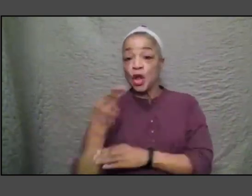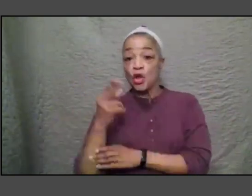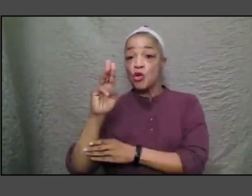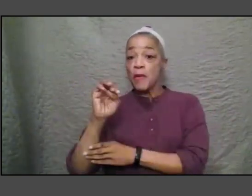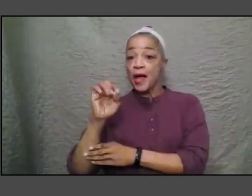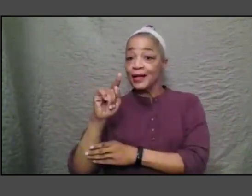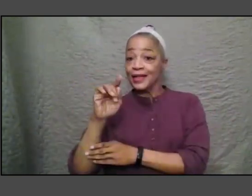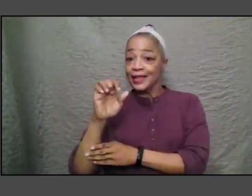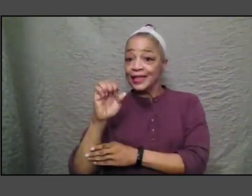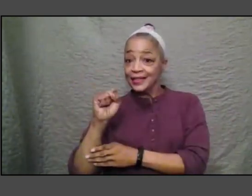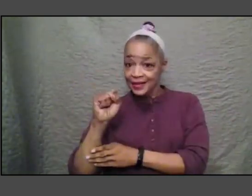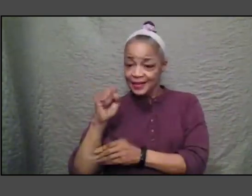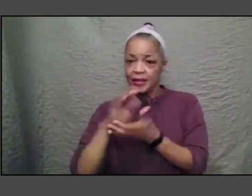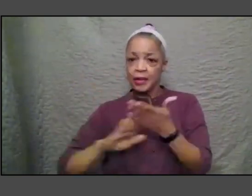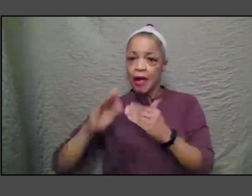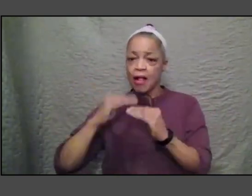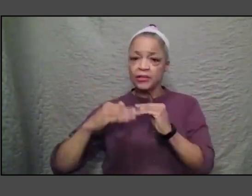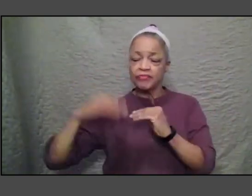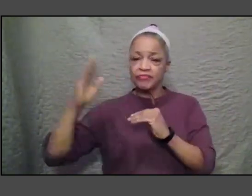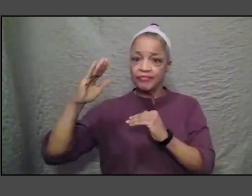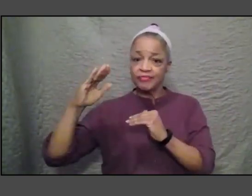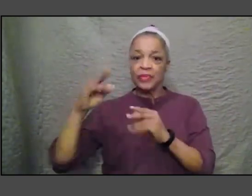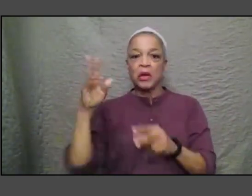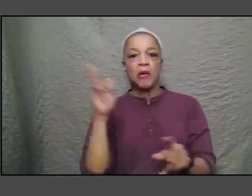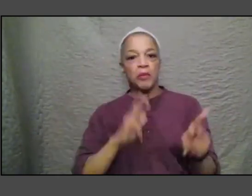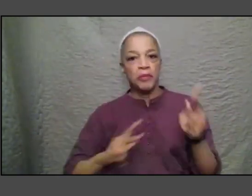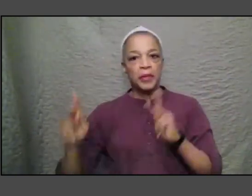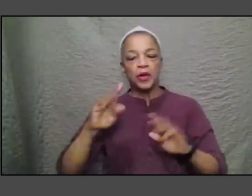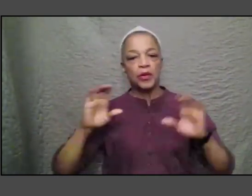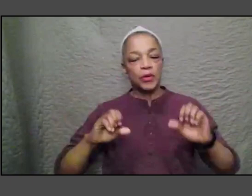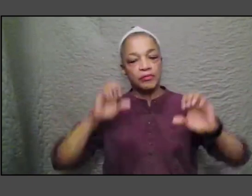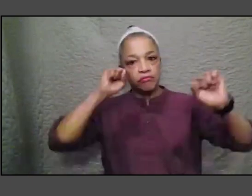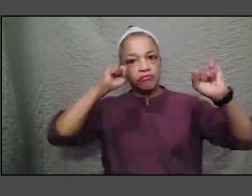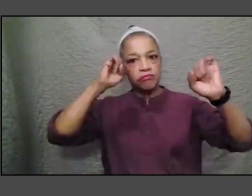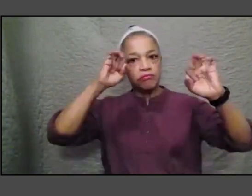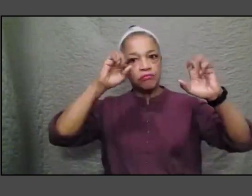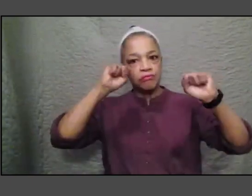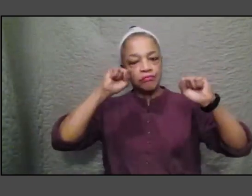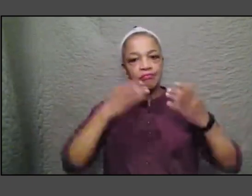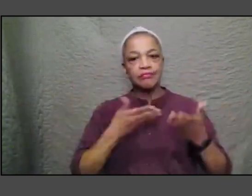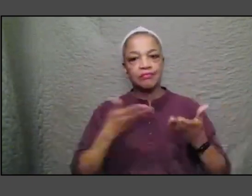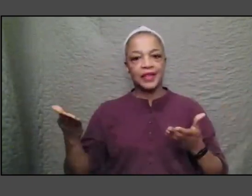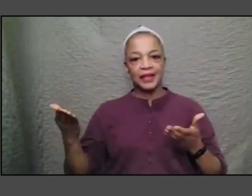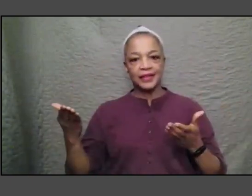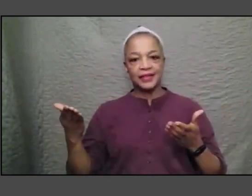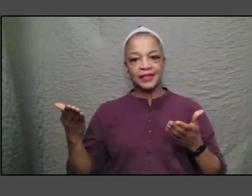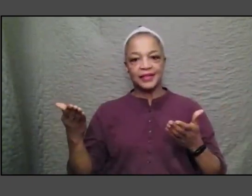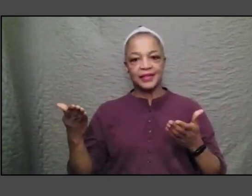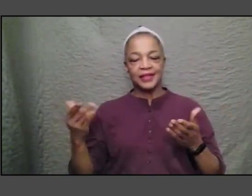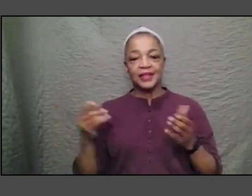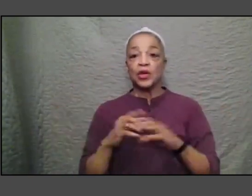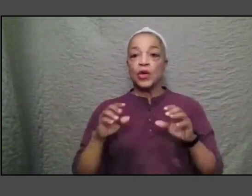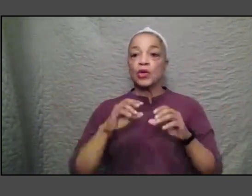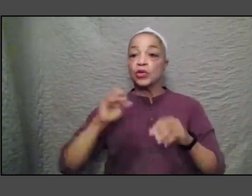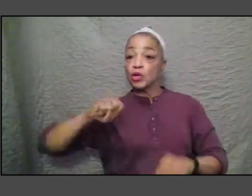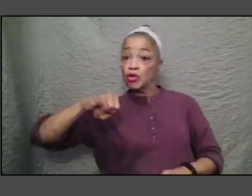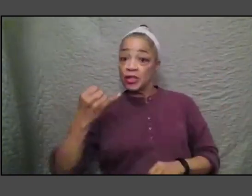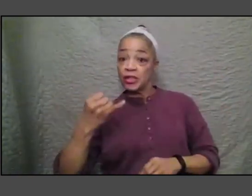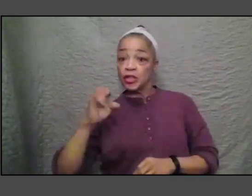people are doing incredible things and bringing a social justice focus to the Mellon Foundation as I did when I came in